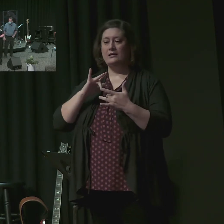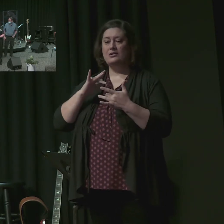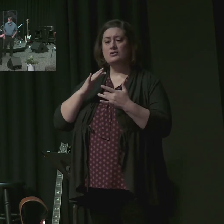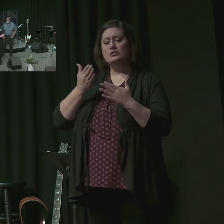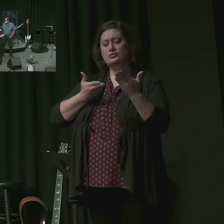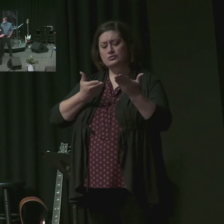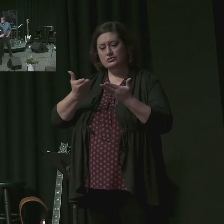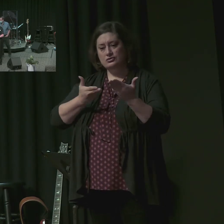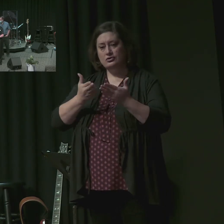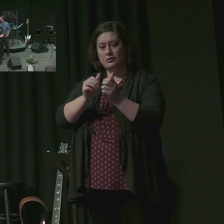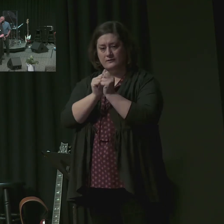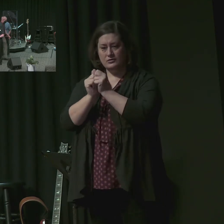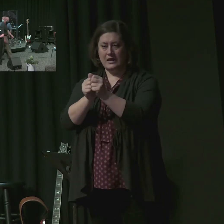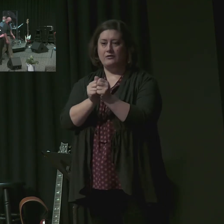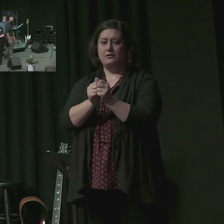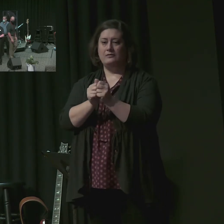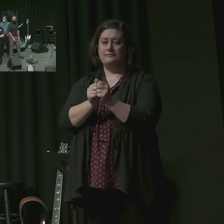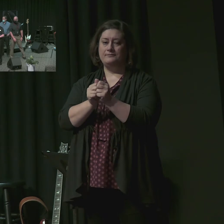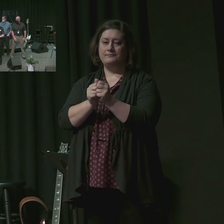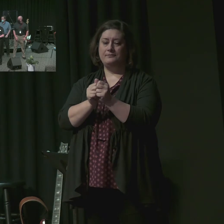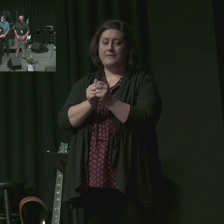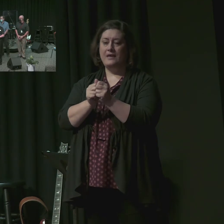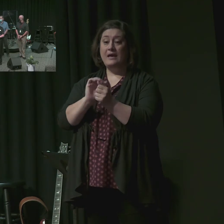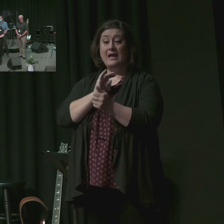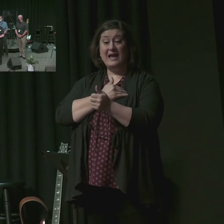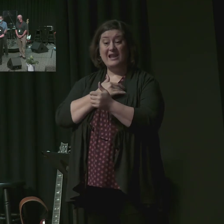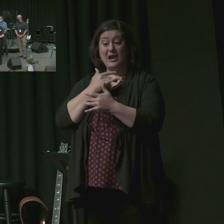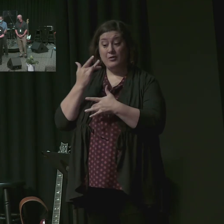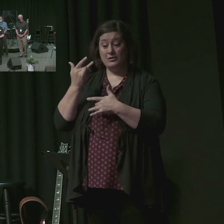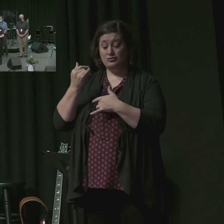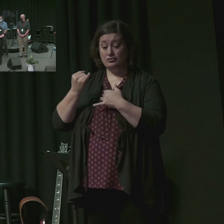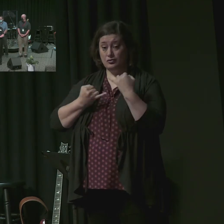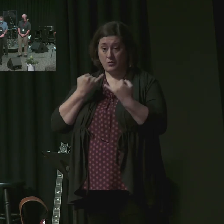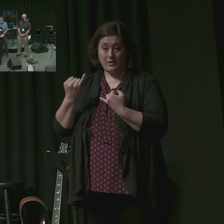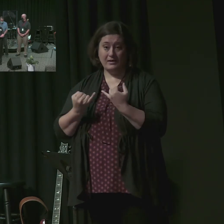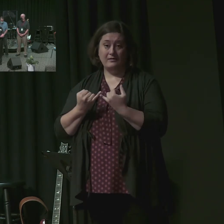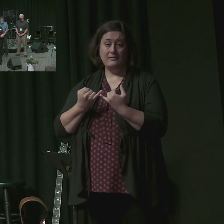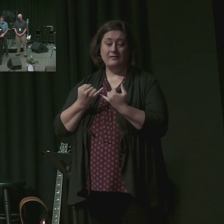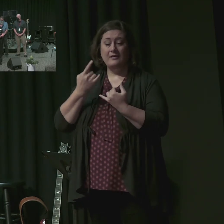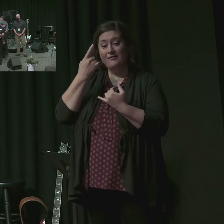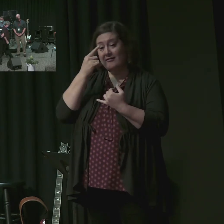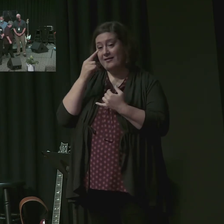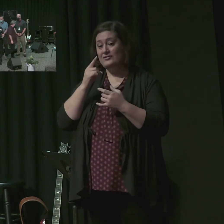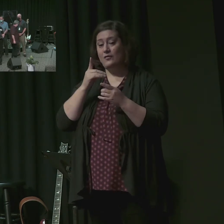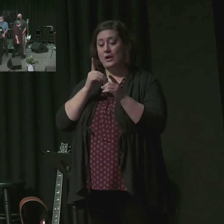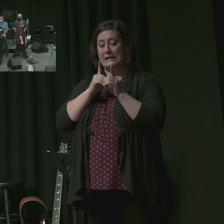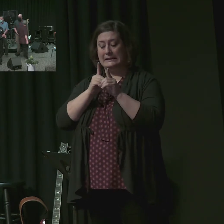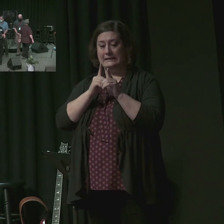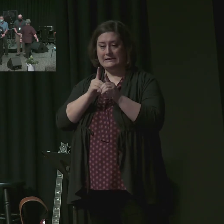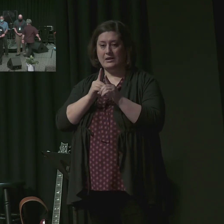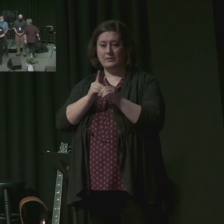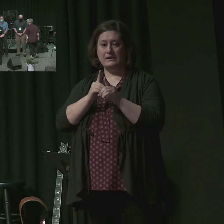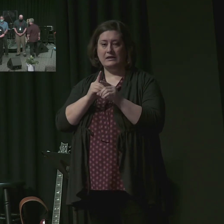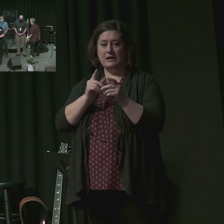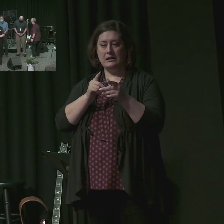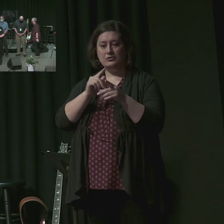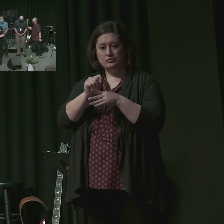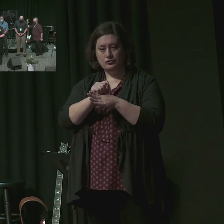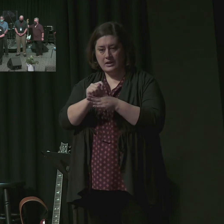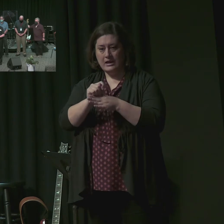our joy is in discipling men who